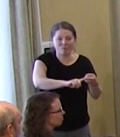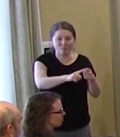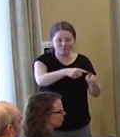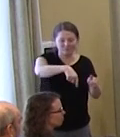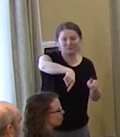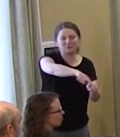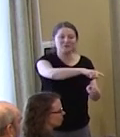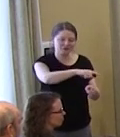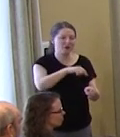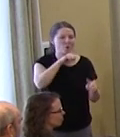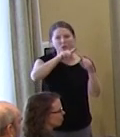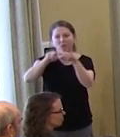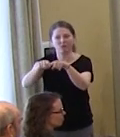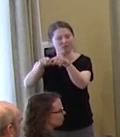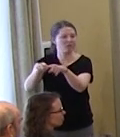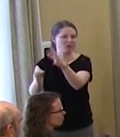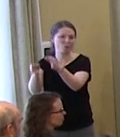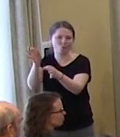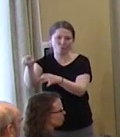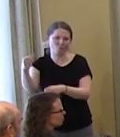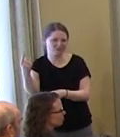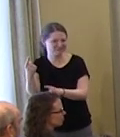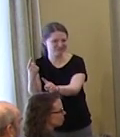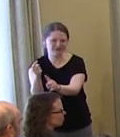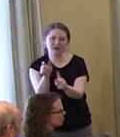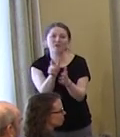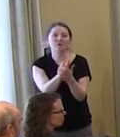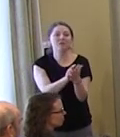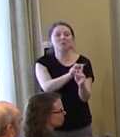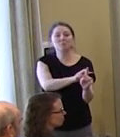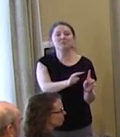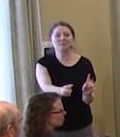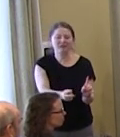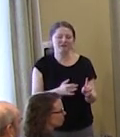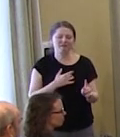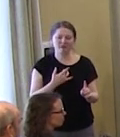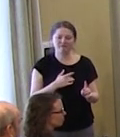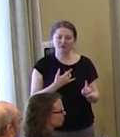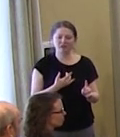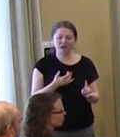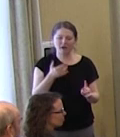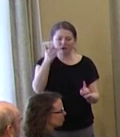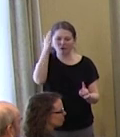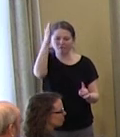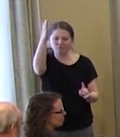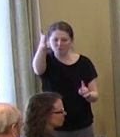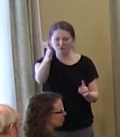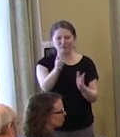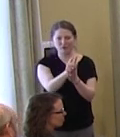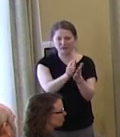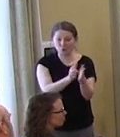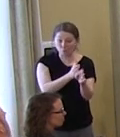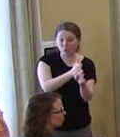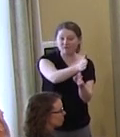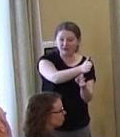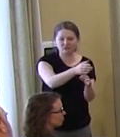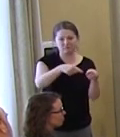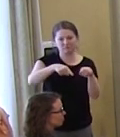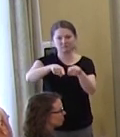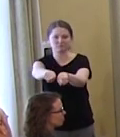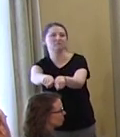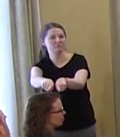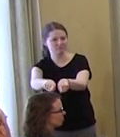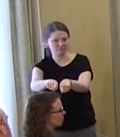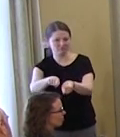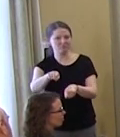the courts will save us. And so from a legal perspective, I feel that the future of the legal profession lines up really well